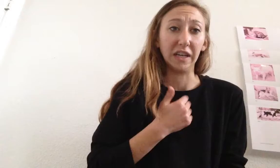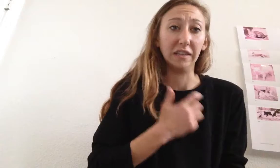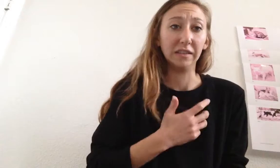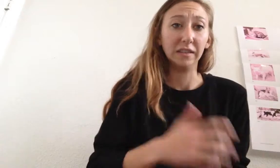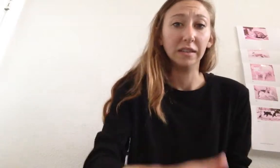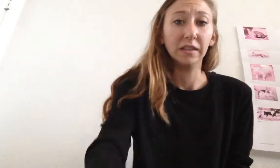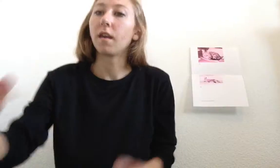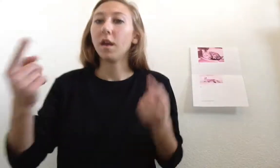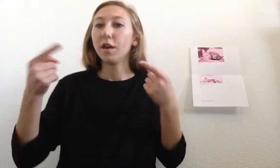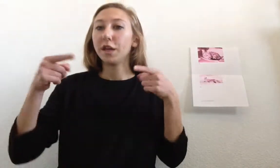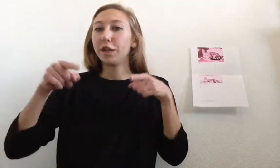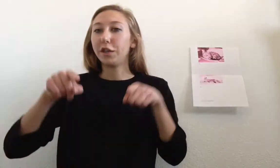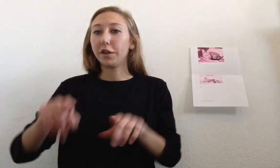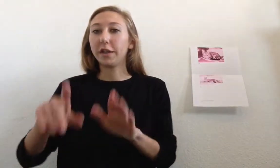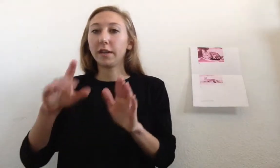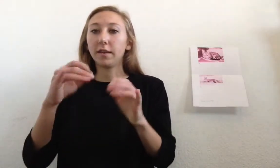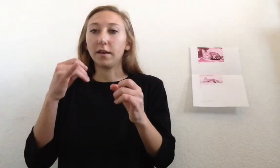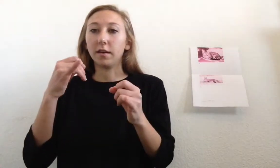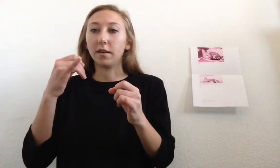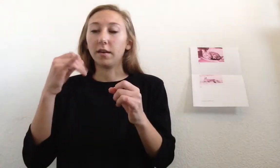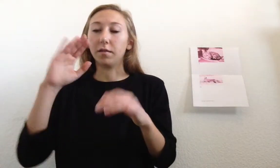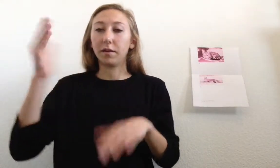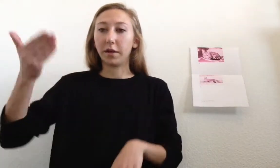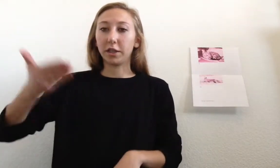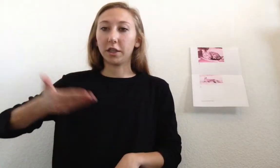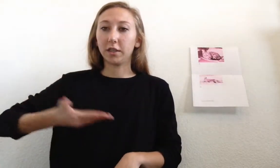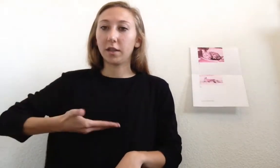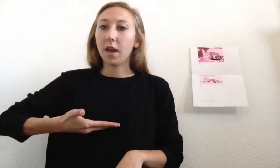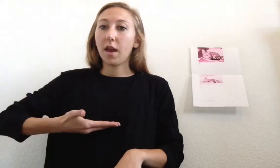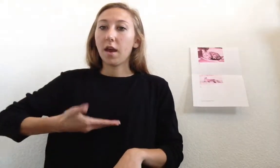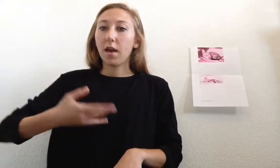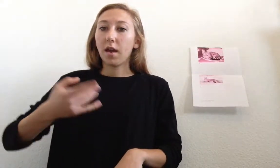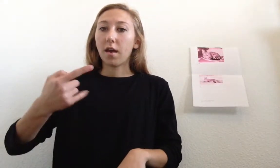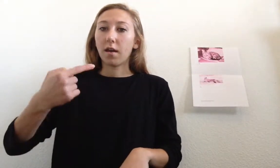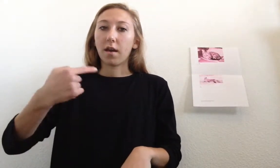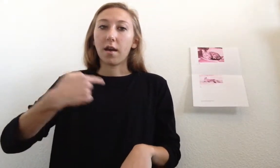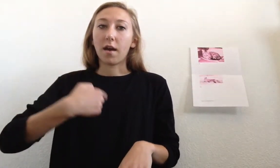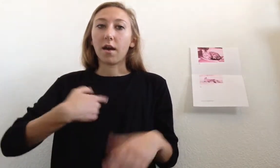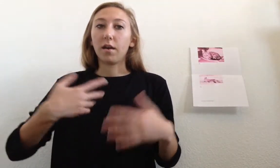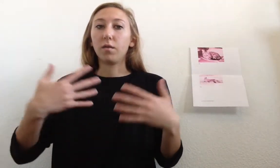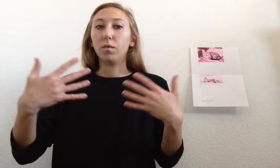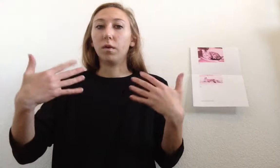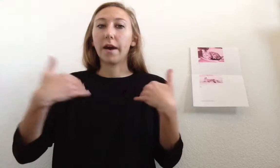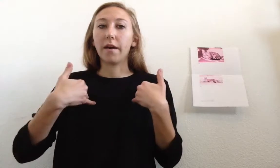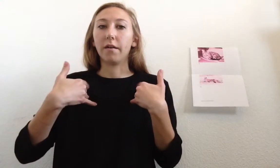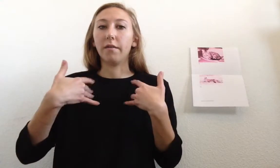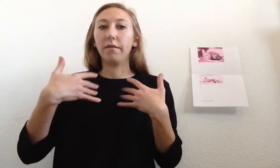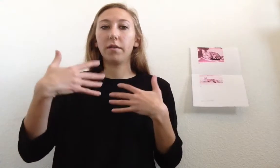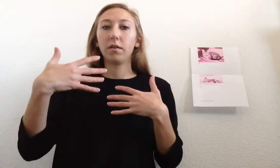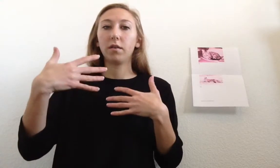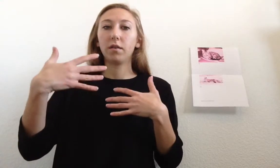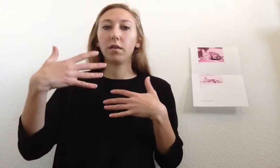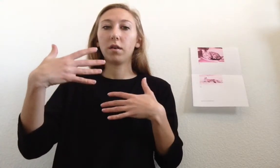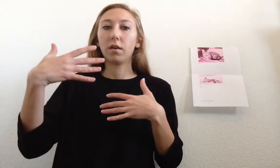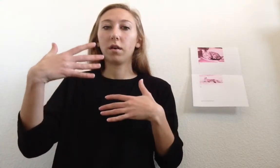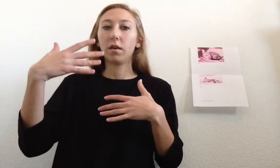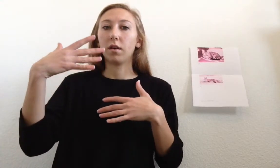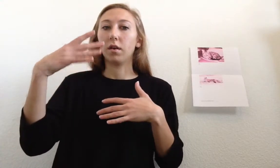During the, um, introduction, I will have, um,